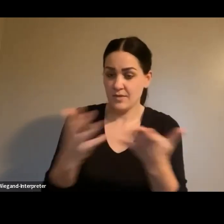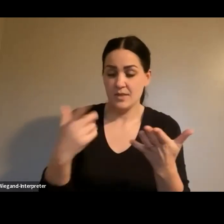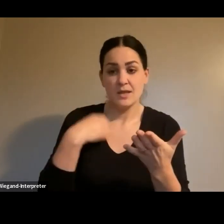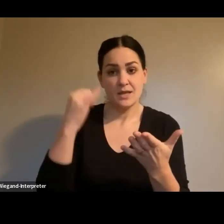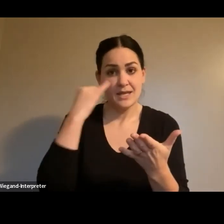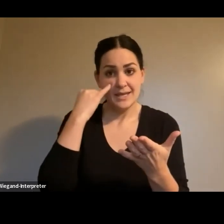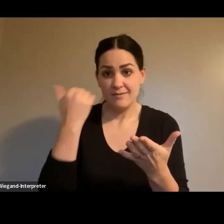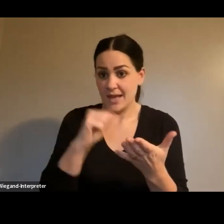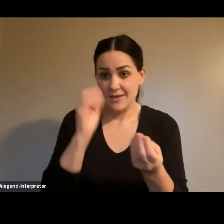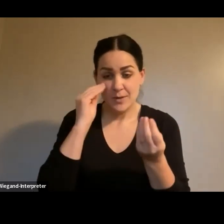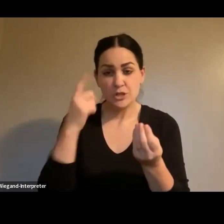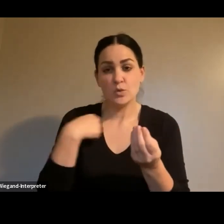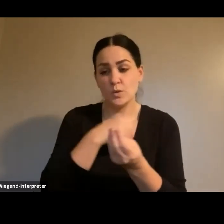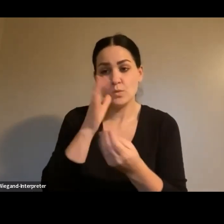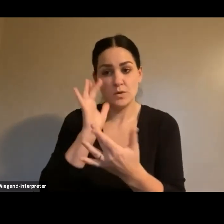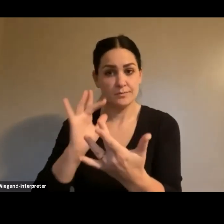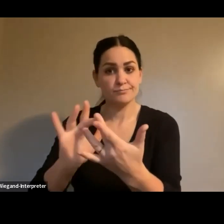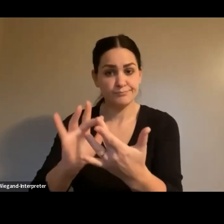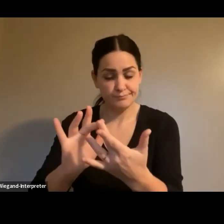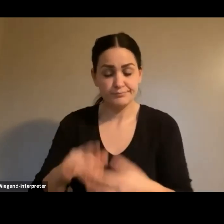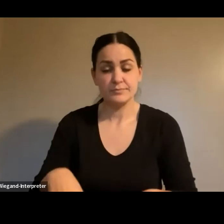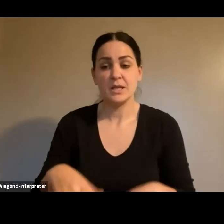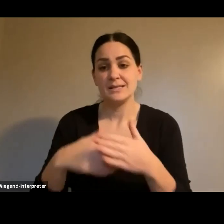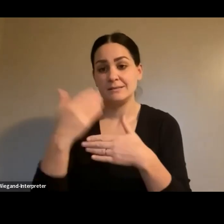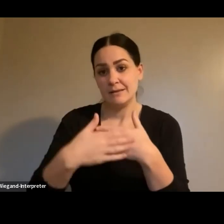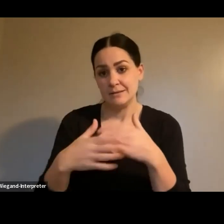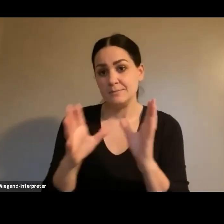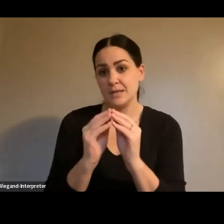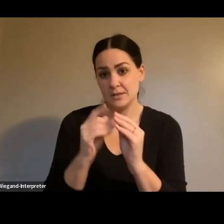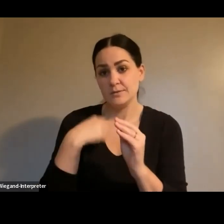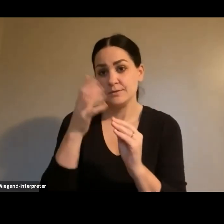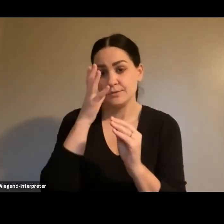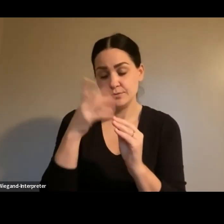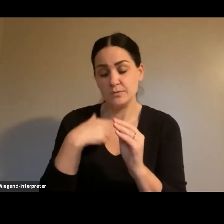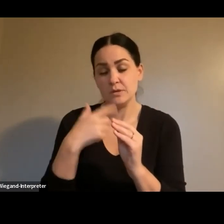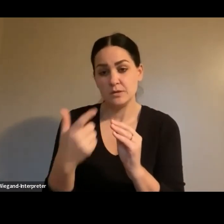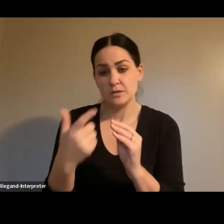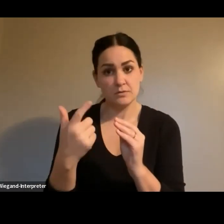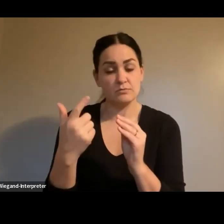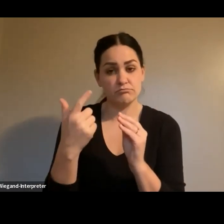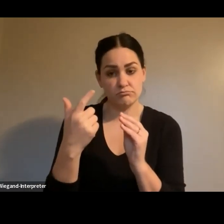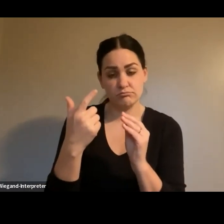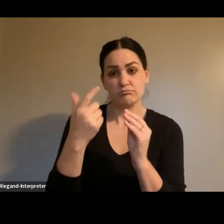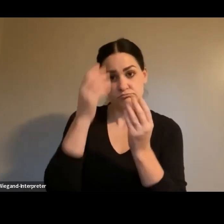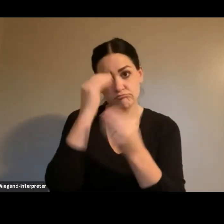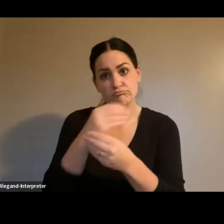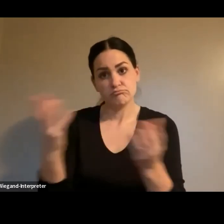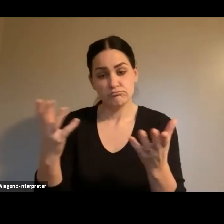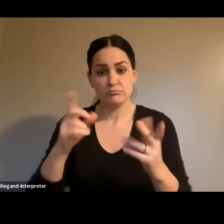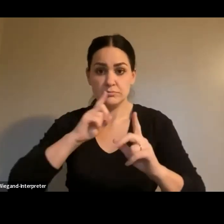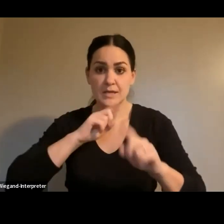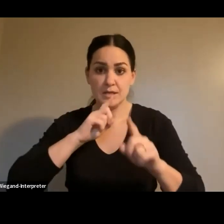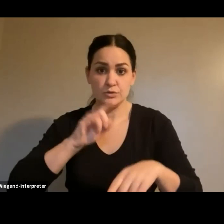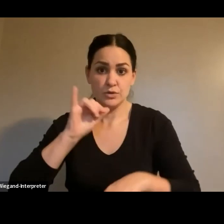of course, we'll bring that to that next community input meeting. I do want to reserve this time. our, Mr. Oglesby, would you like to do any other closing remarks?